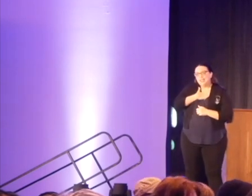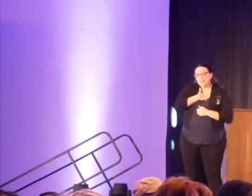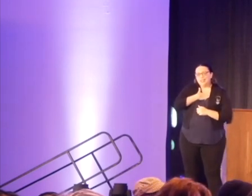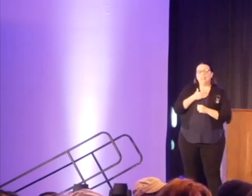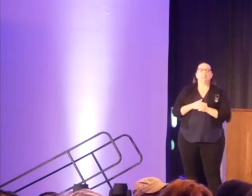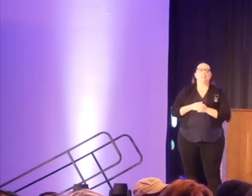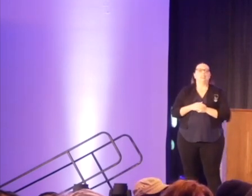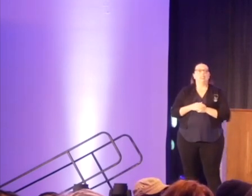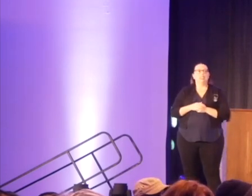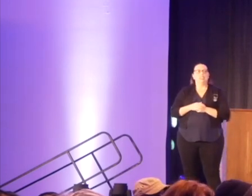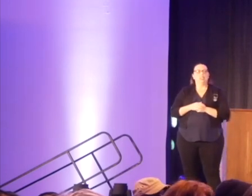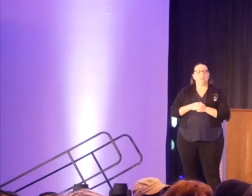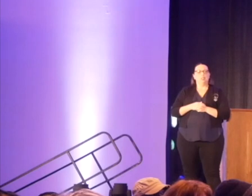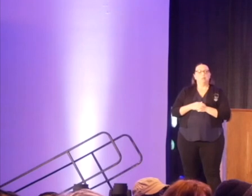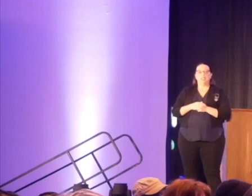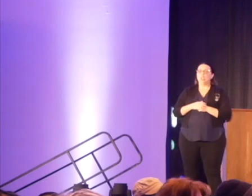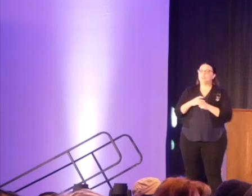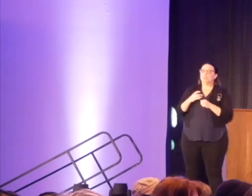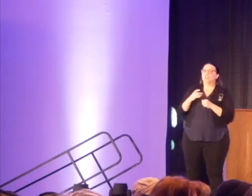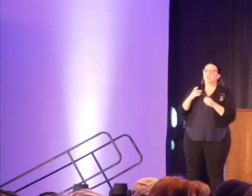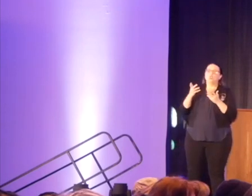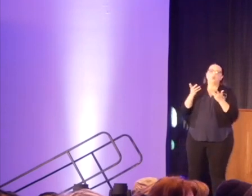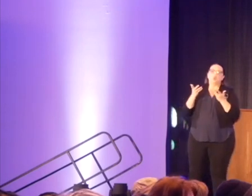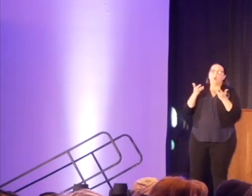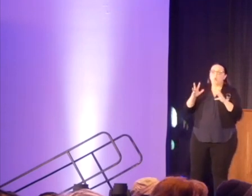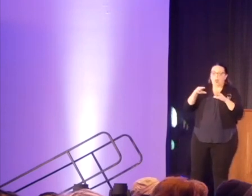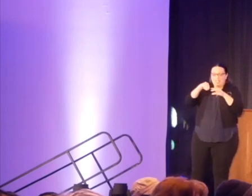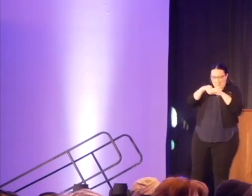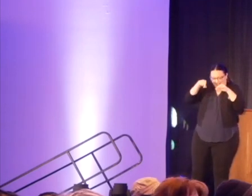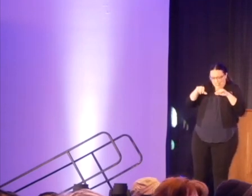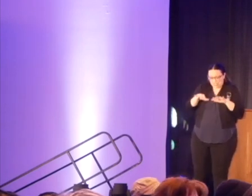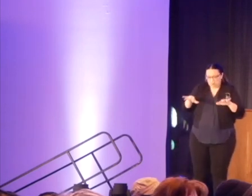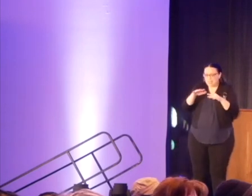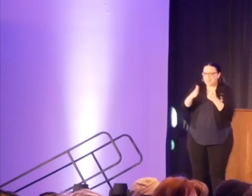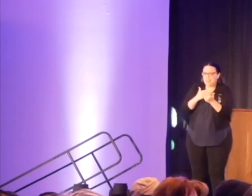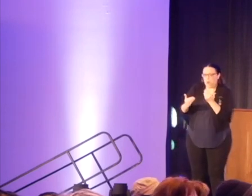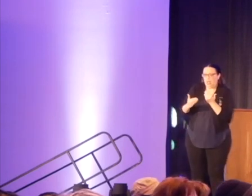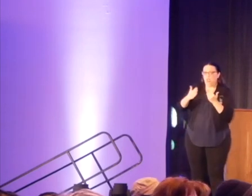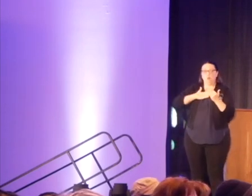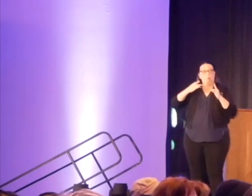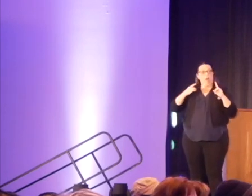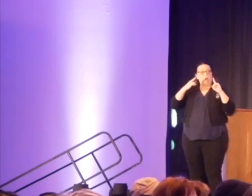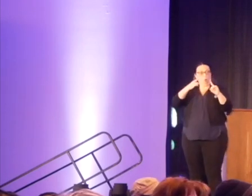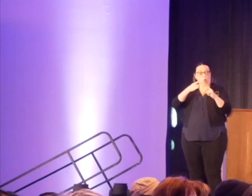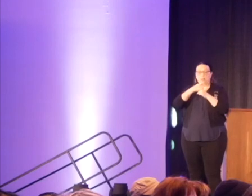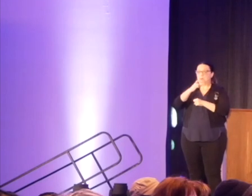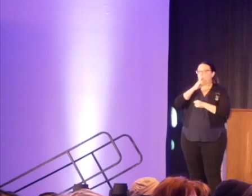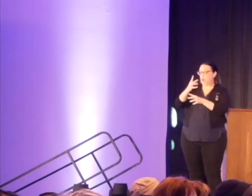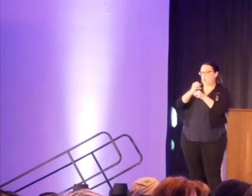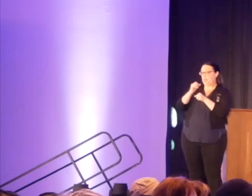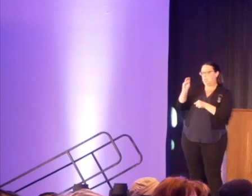you're not wanted in this space anyway. So, my goal is to make sure when I do get this